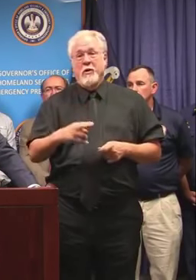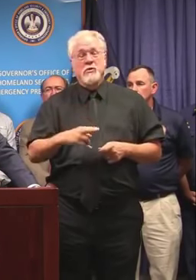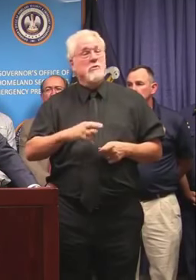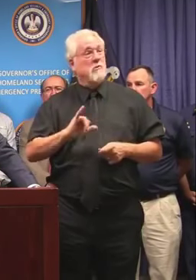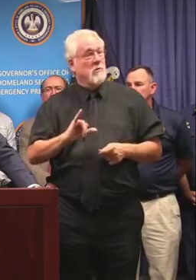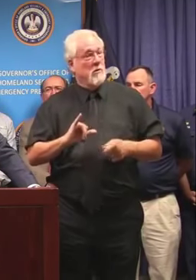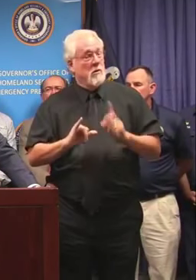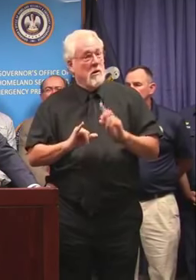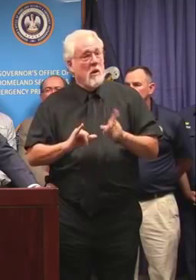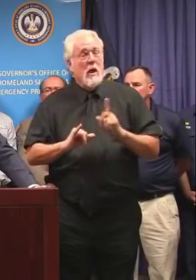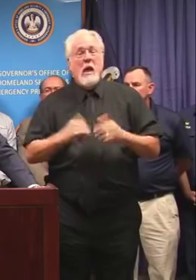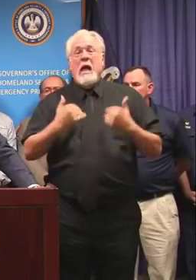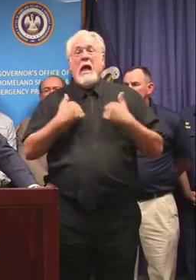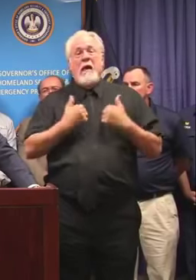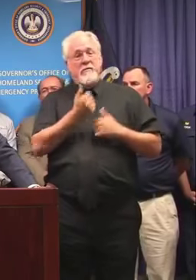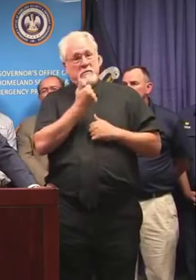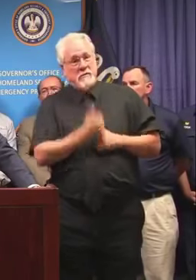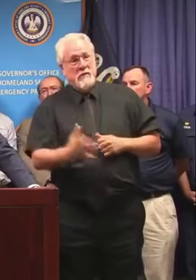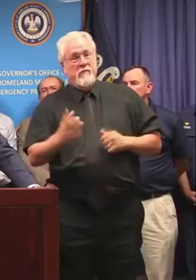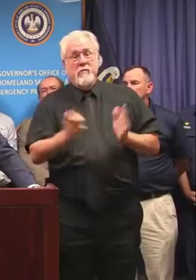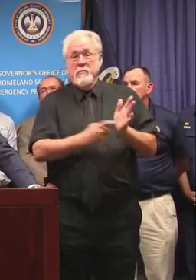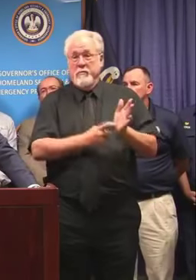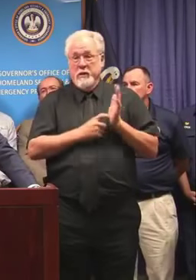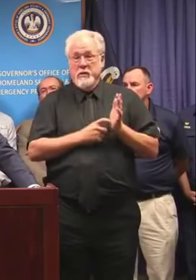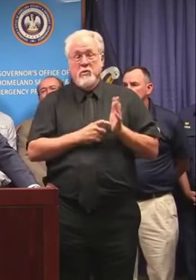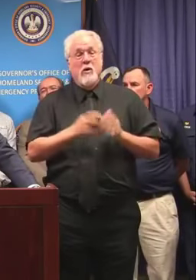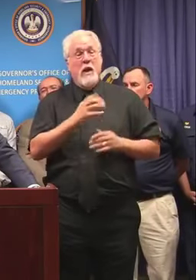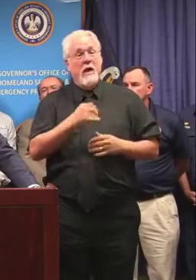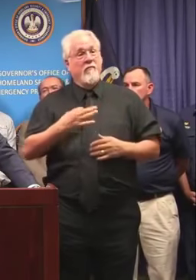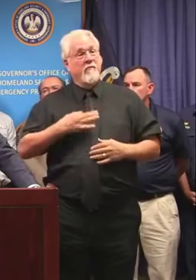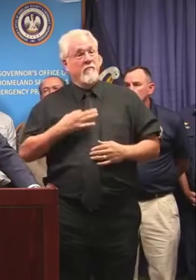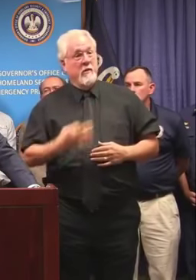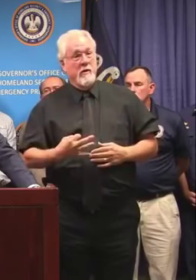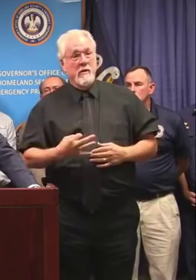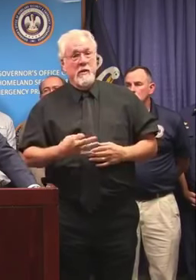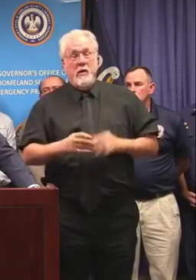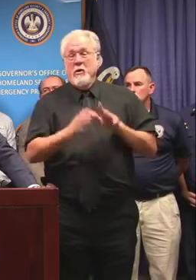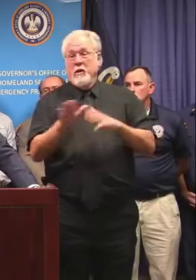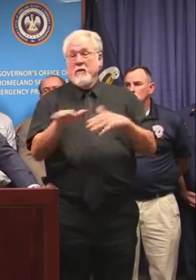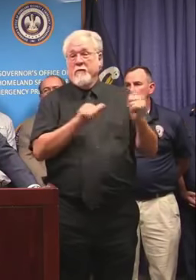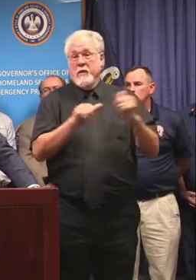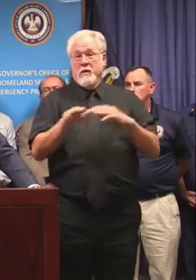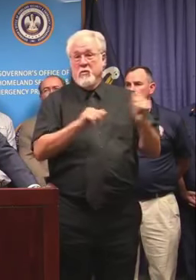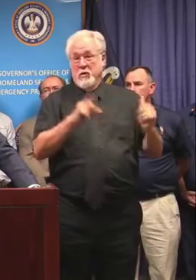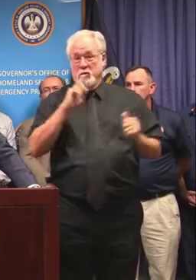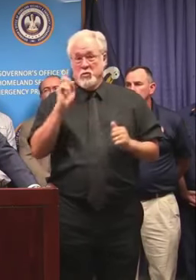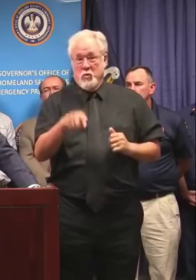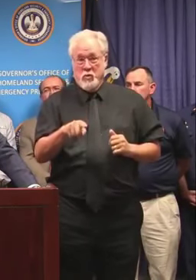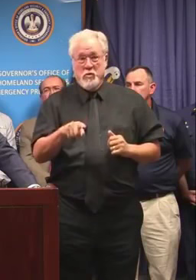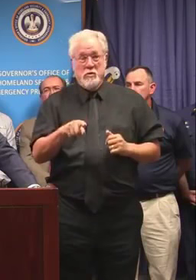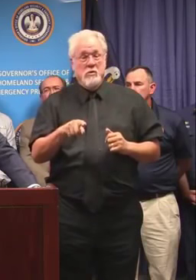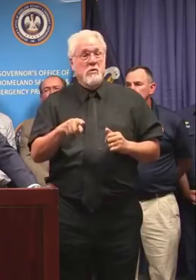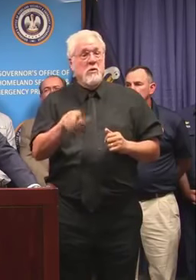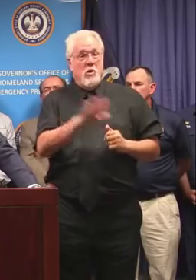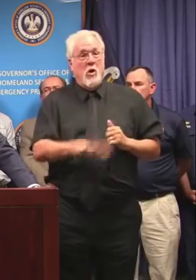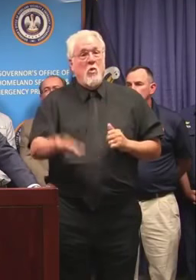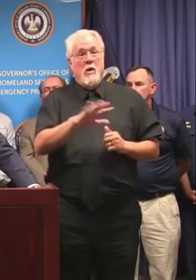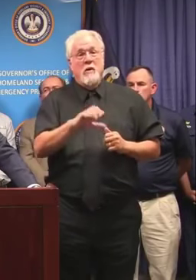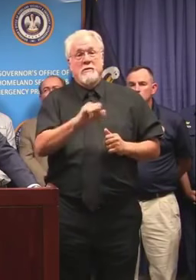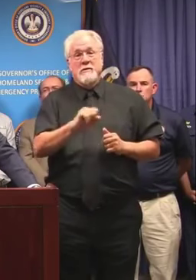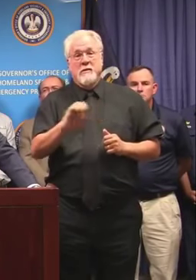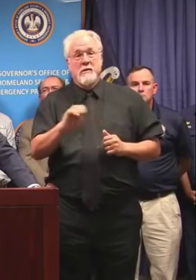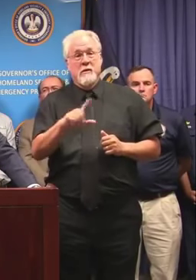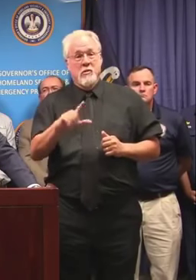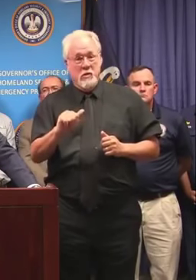way, there are a number of mandatory and voluntary evacuation orders across southeast Louisiana.